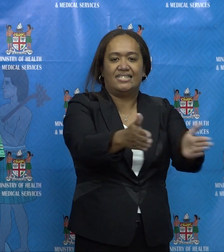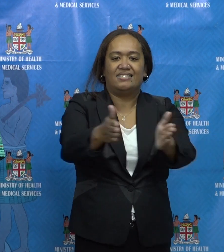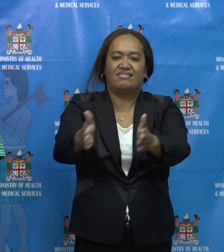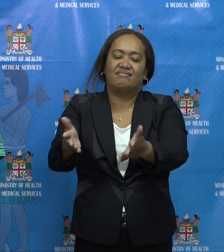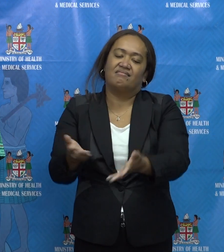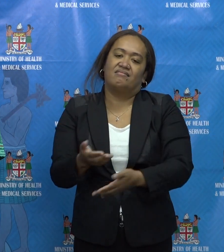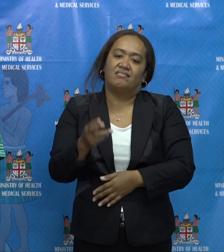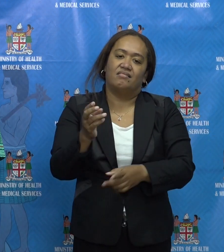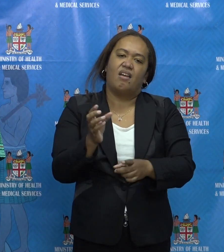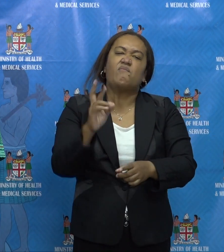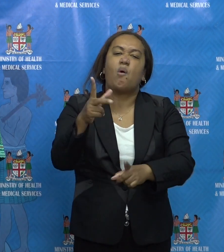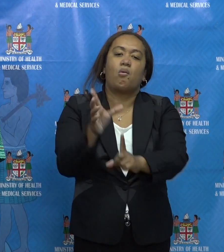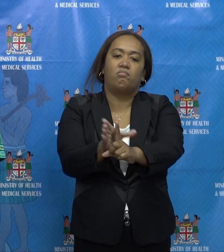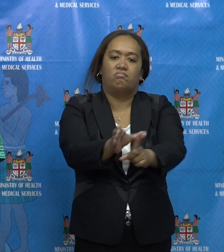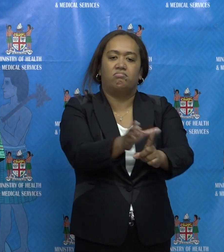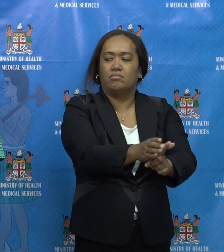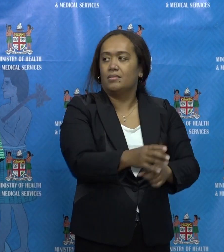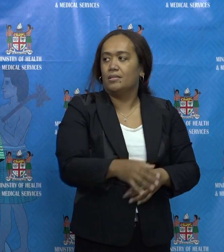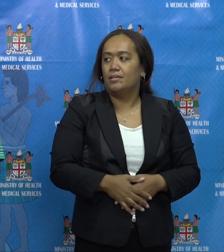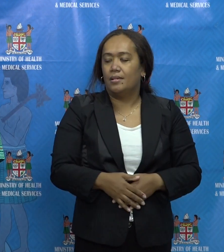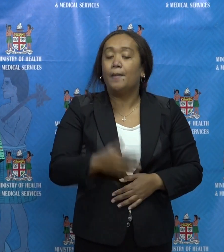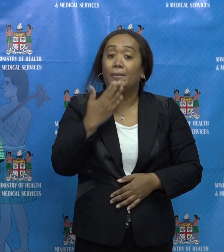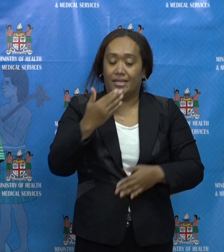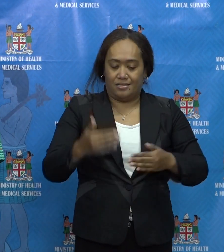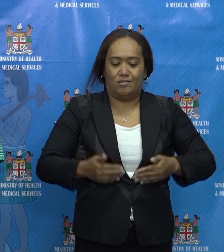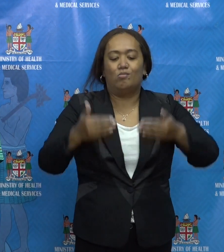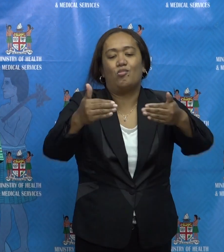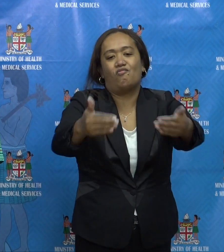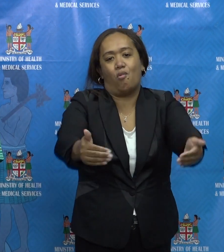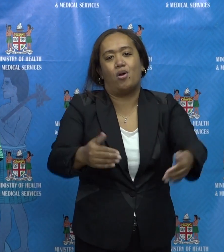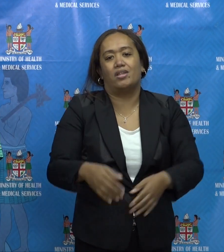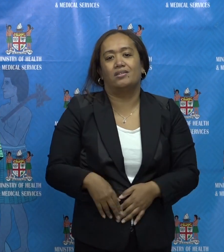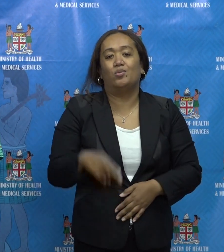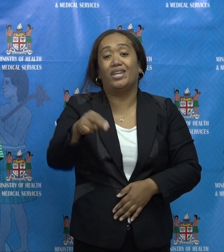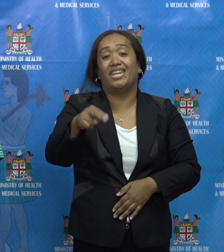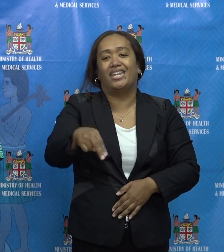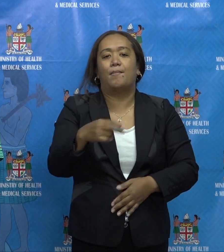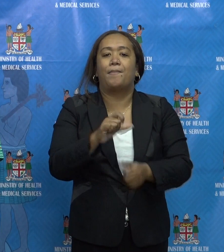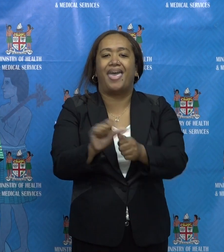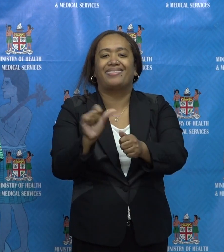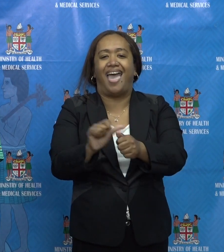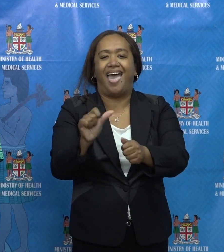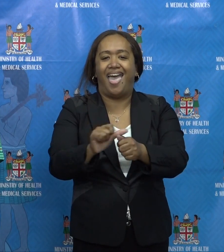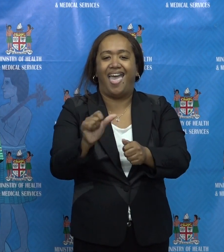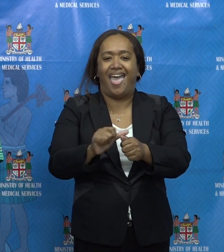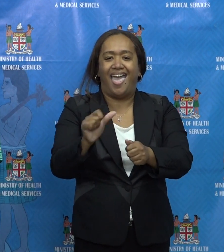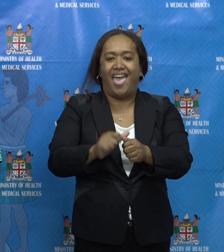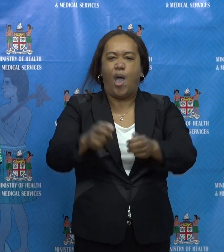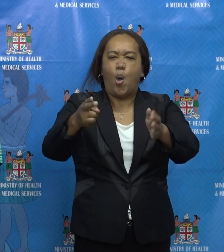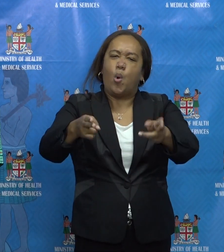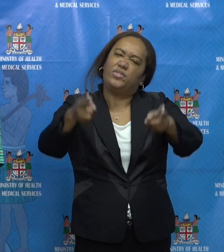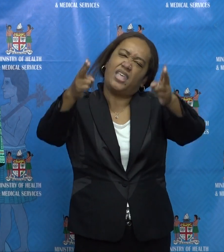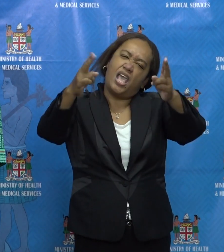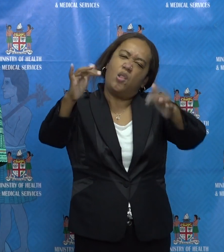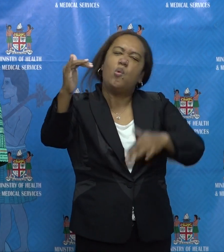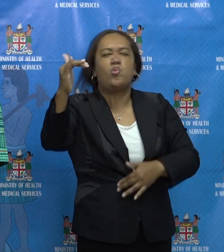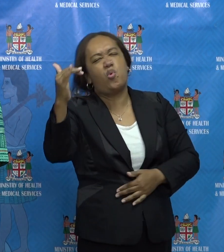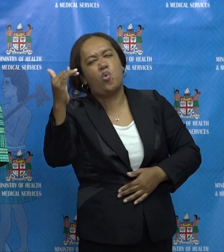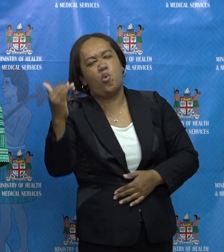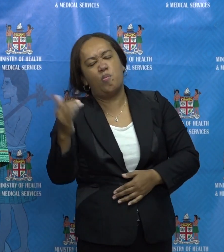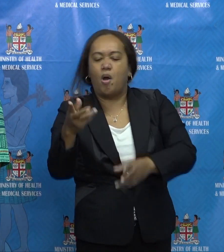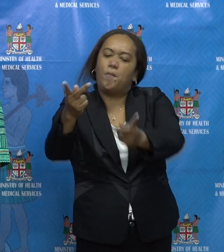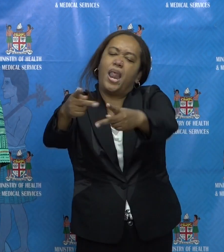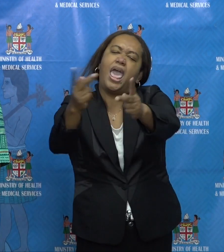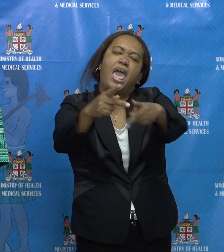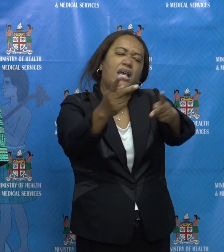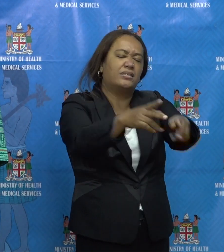in. And moving forward, that's the lesson that we learned from the case in Rekiriki, that we will have to make sure that we set